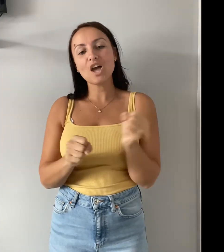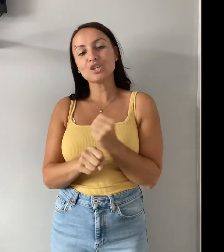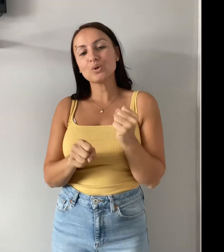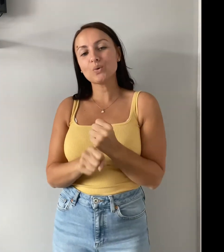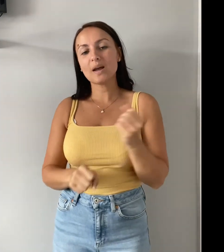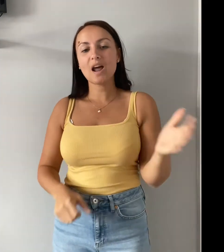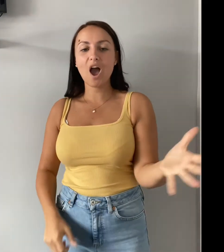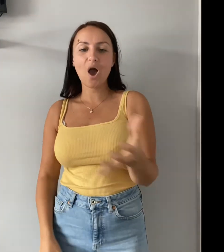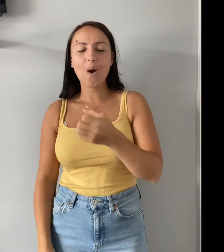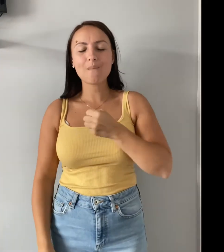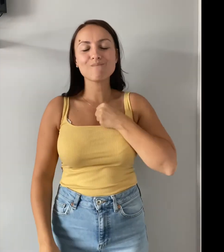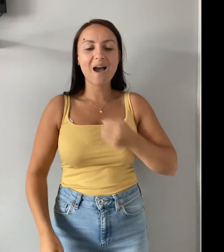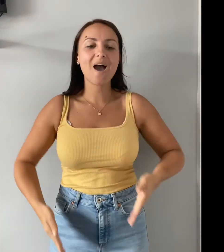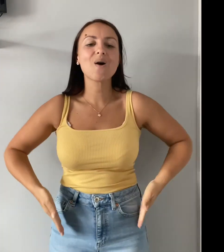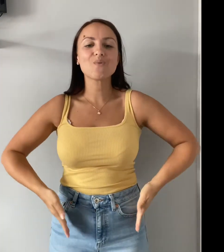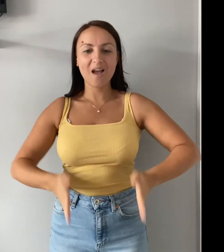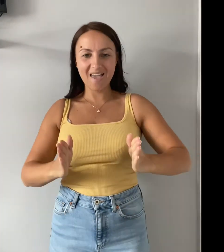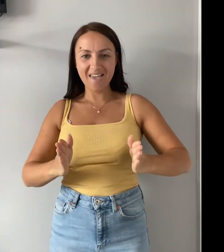doing all my way